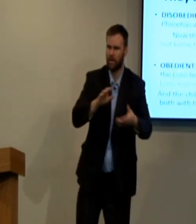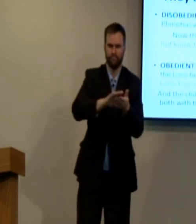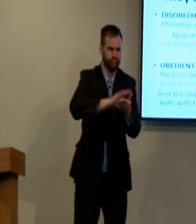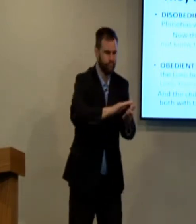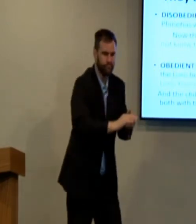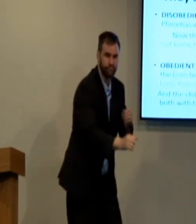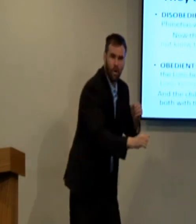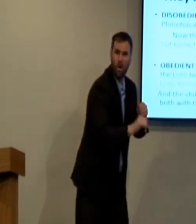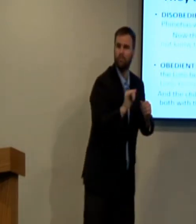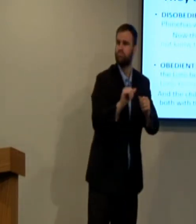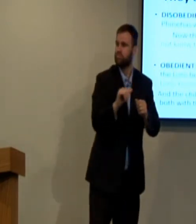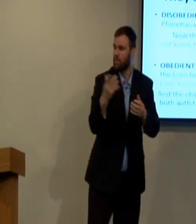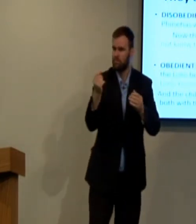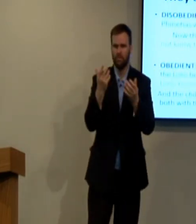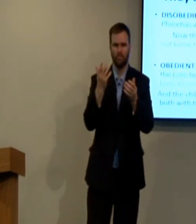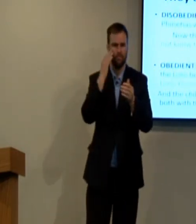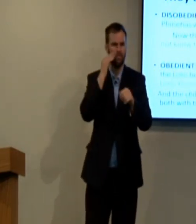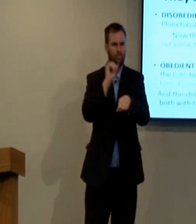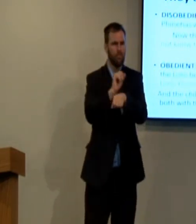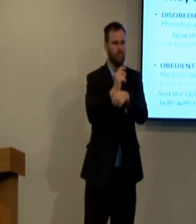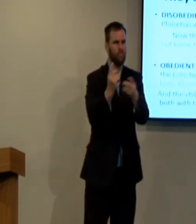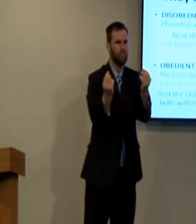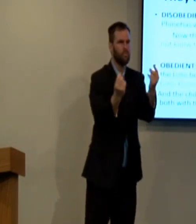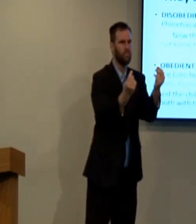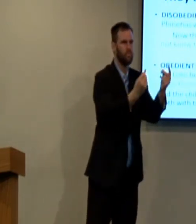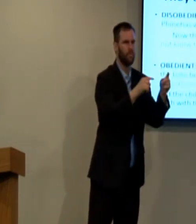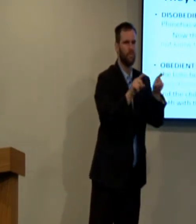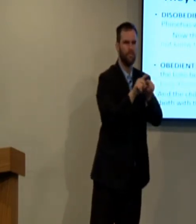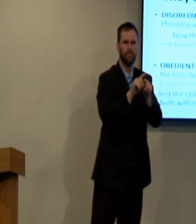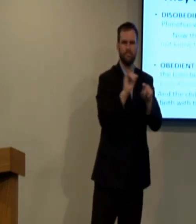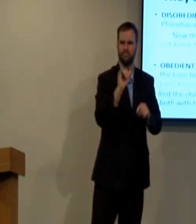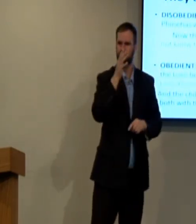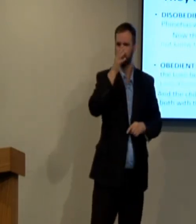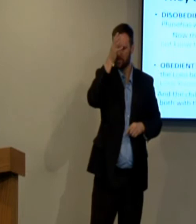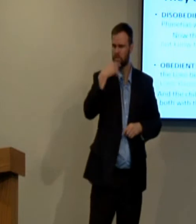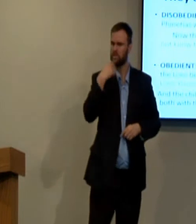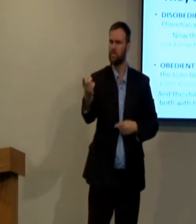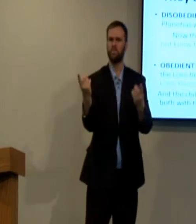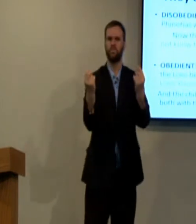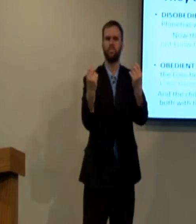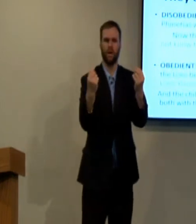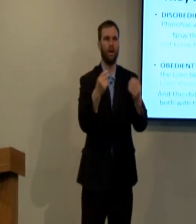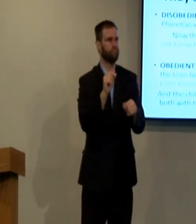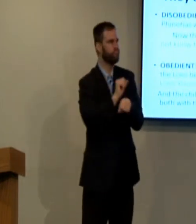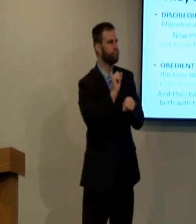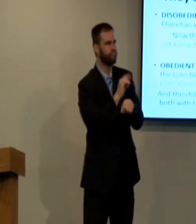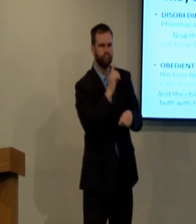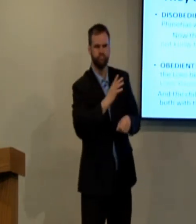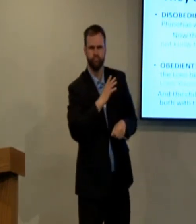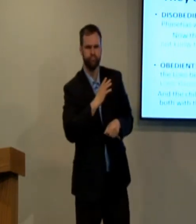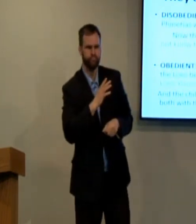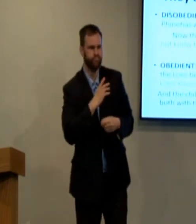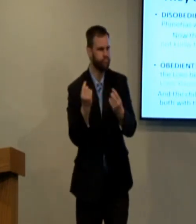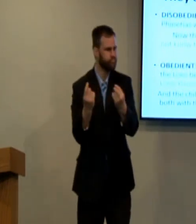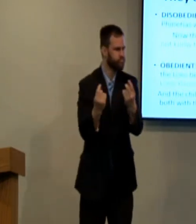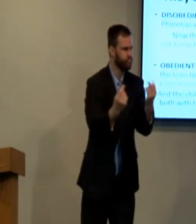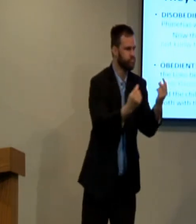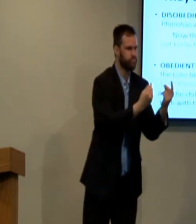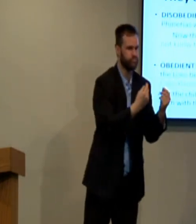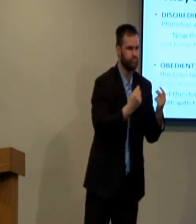When Eli told him to clean, he would clean. He would do the different jobs, the different responsibilities. Like, for example, children,